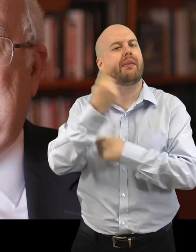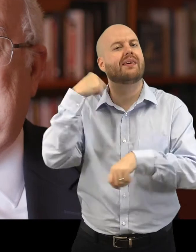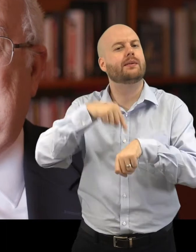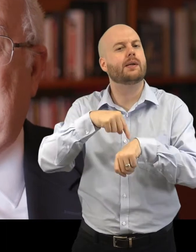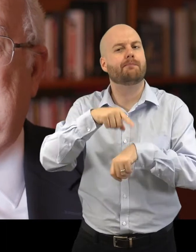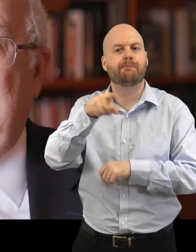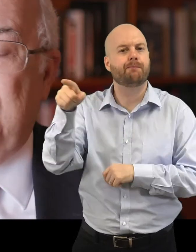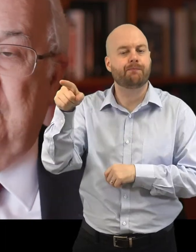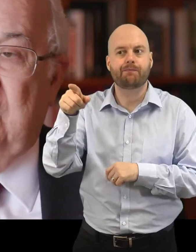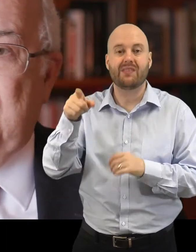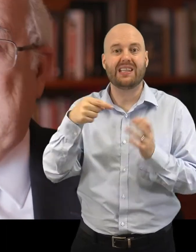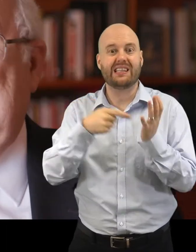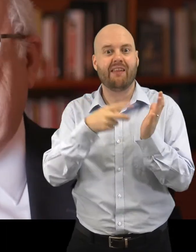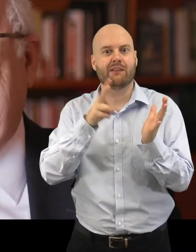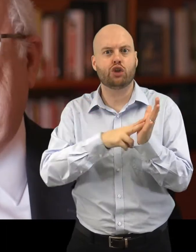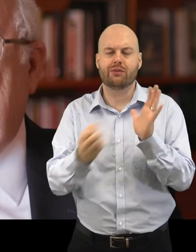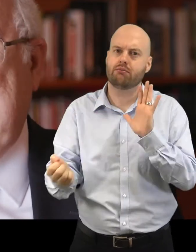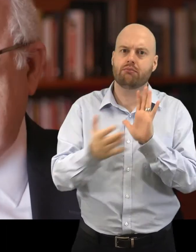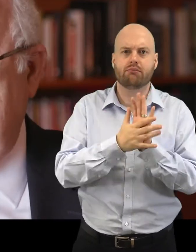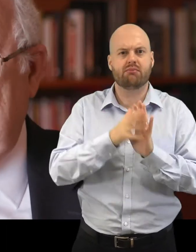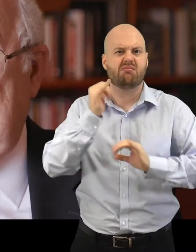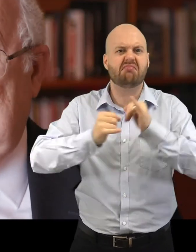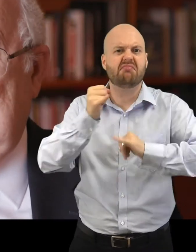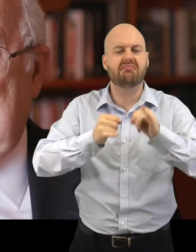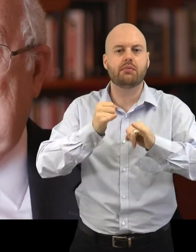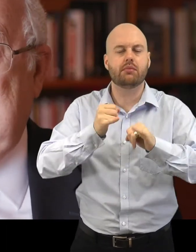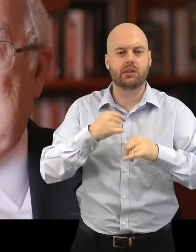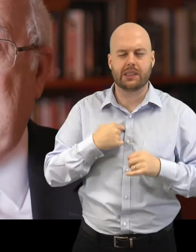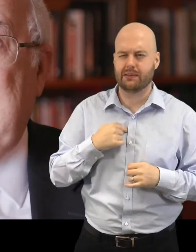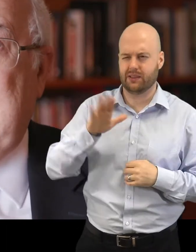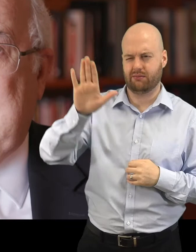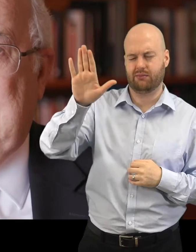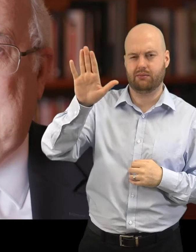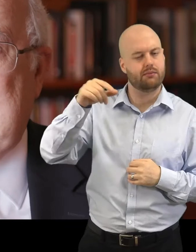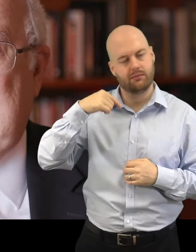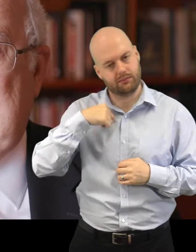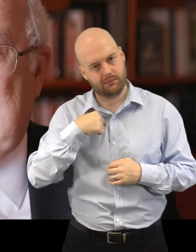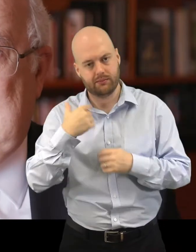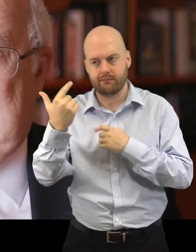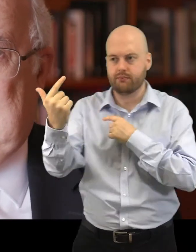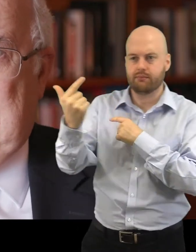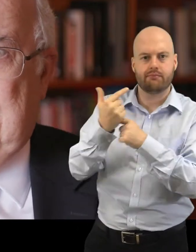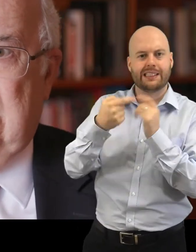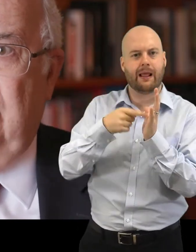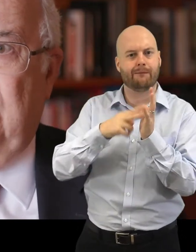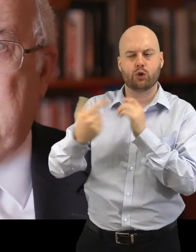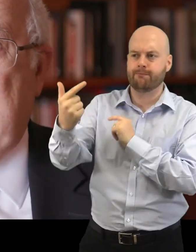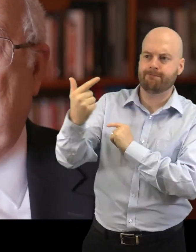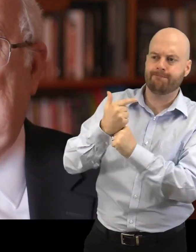on television. And I went on television and I defended it. And I said, there's a difference between